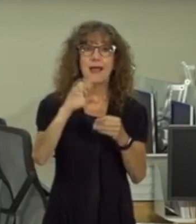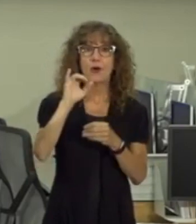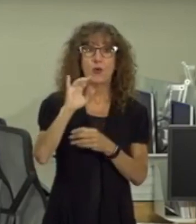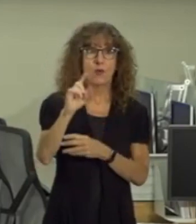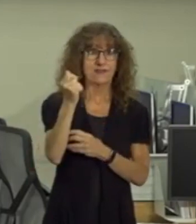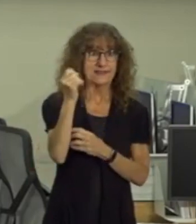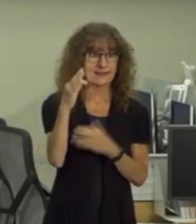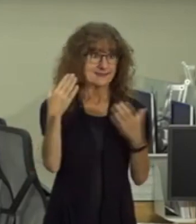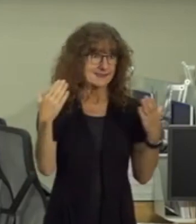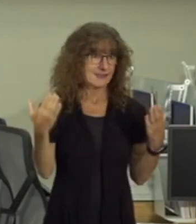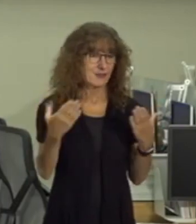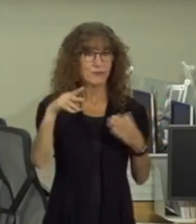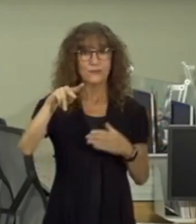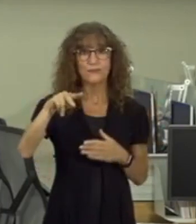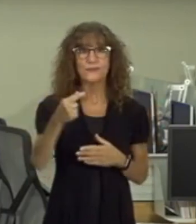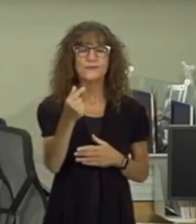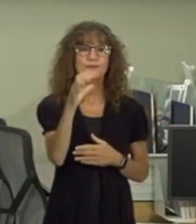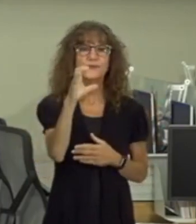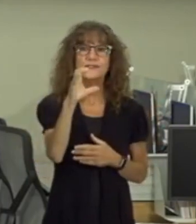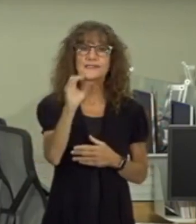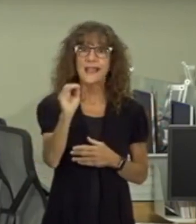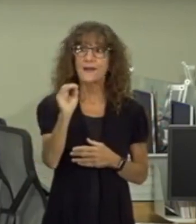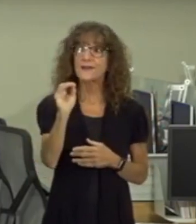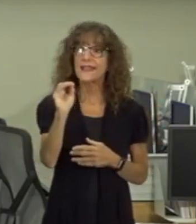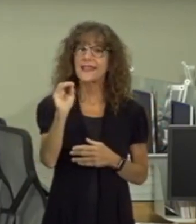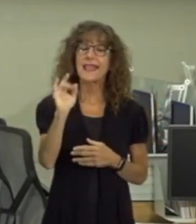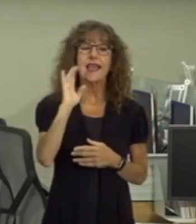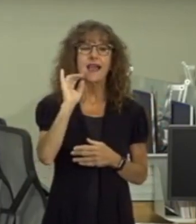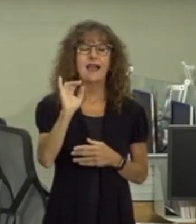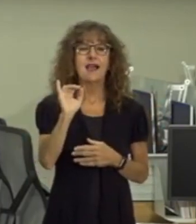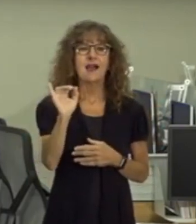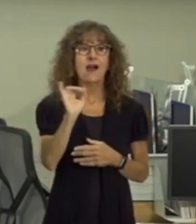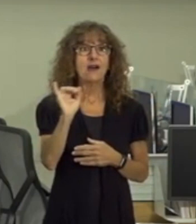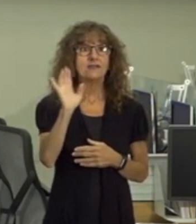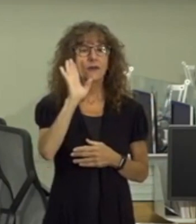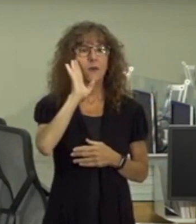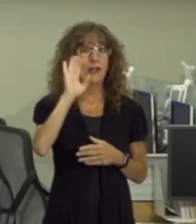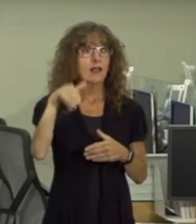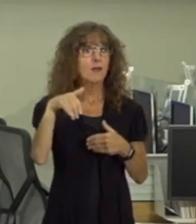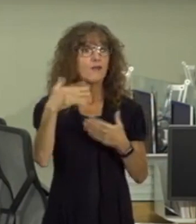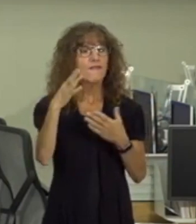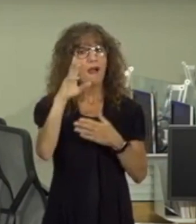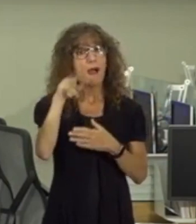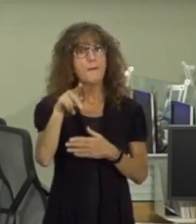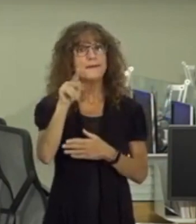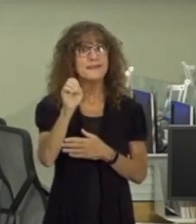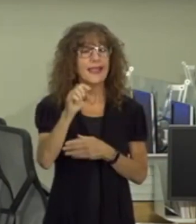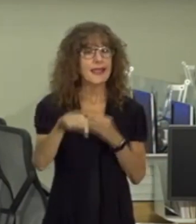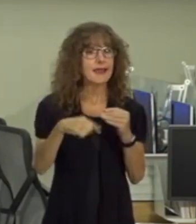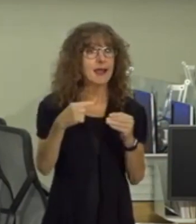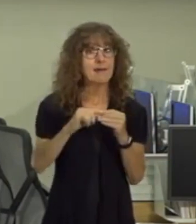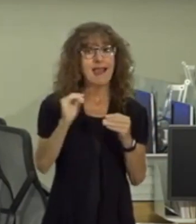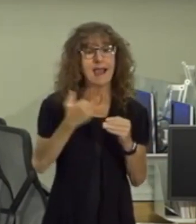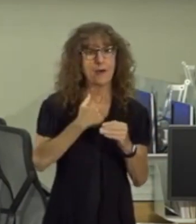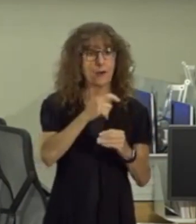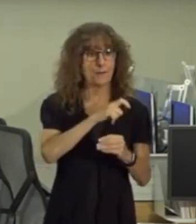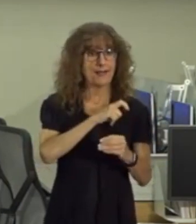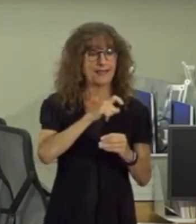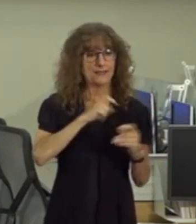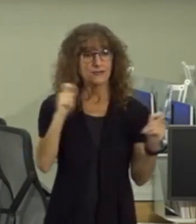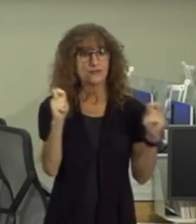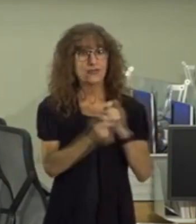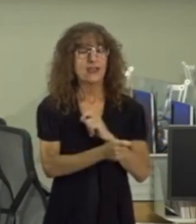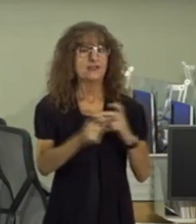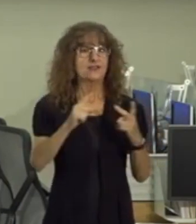19 here in Prince George's County I will also so provide an update regarding our police reforms